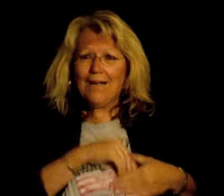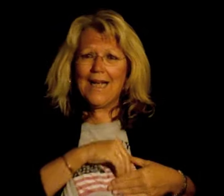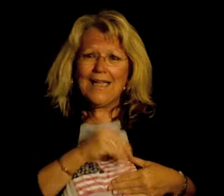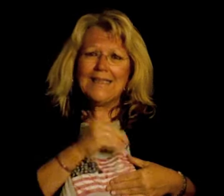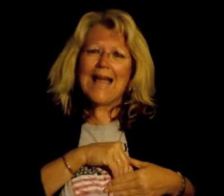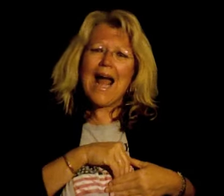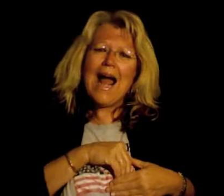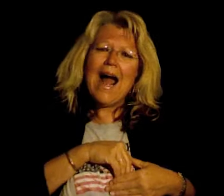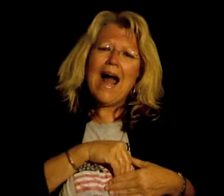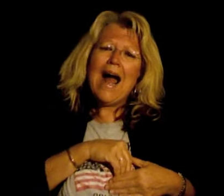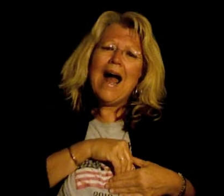inside